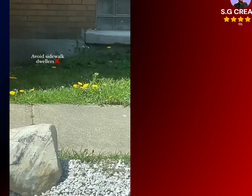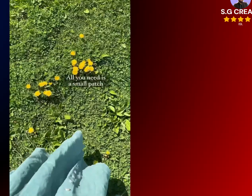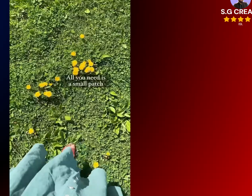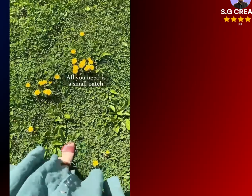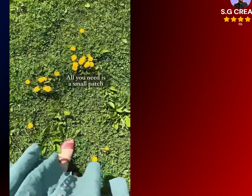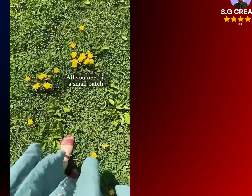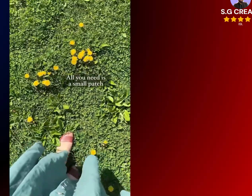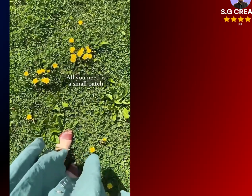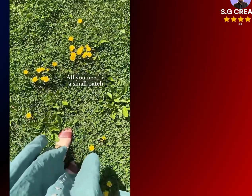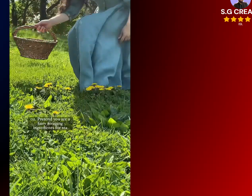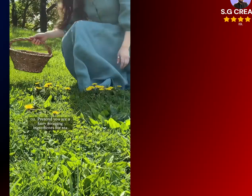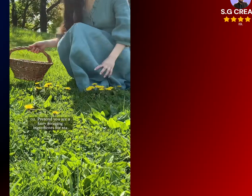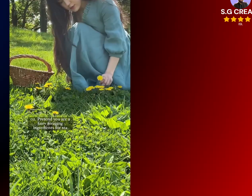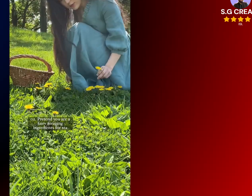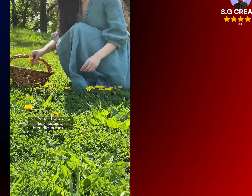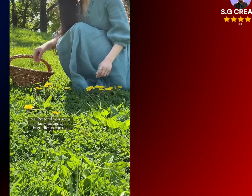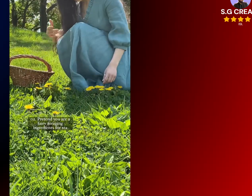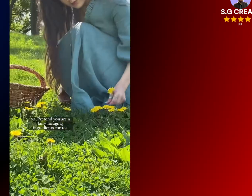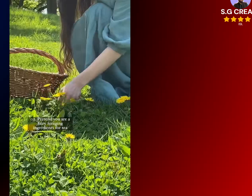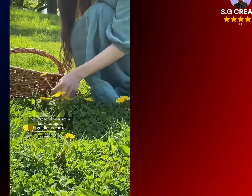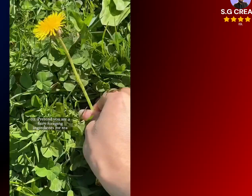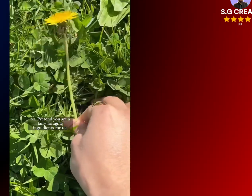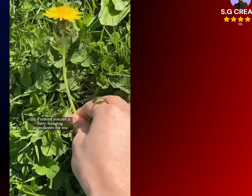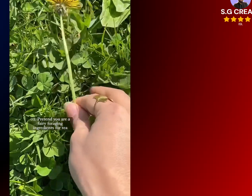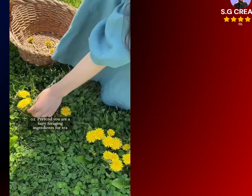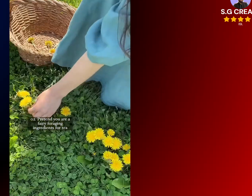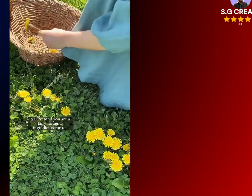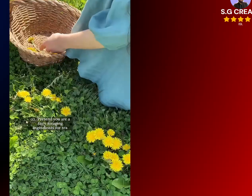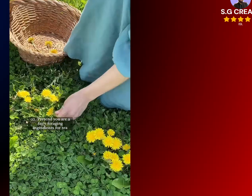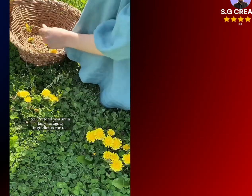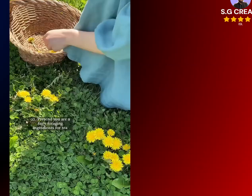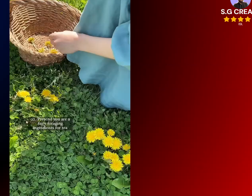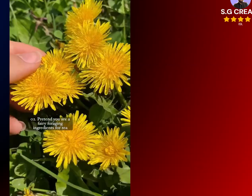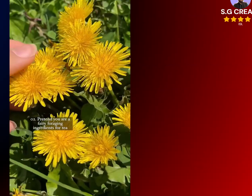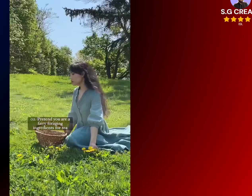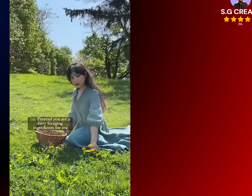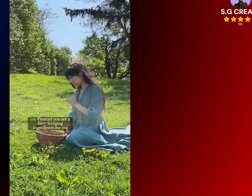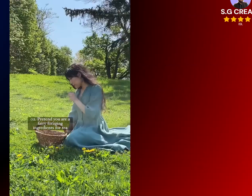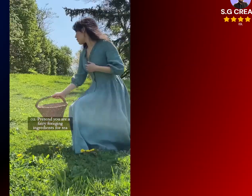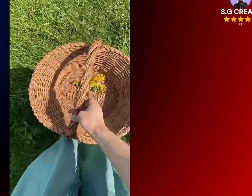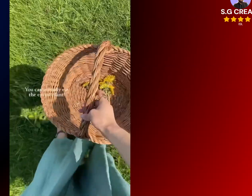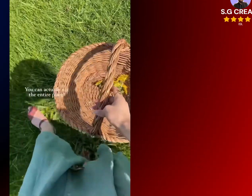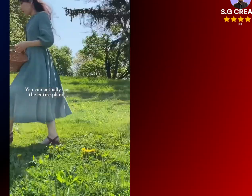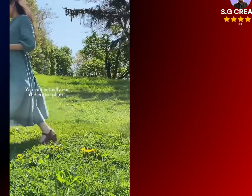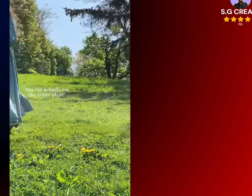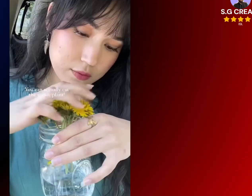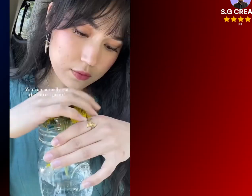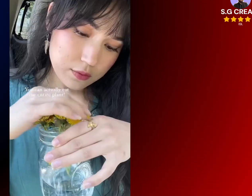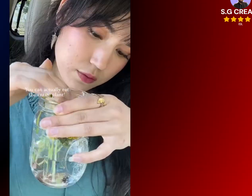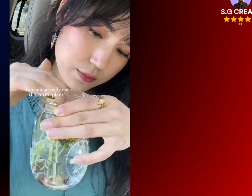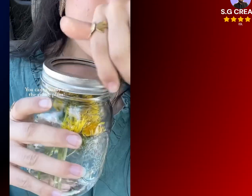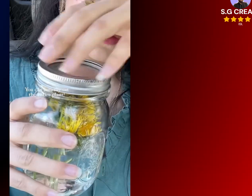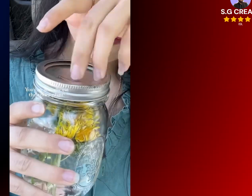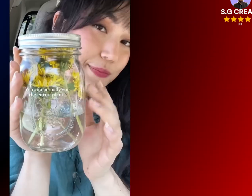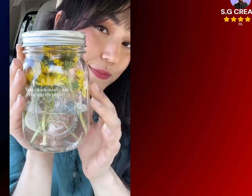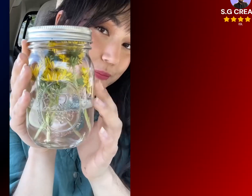disorders or are taking prescription medications dandelion tea can be made from the flowers leaves or roots